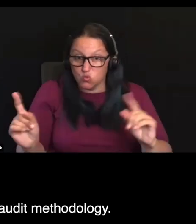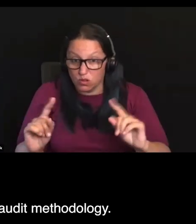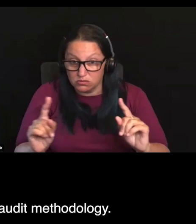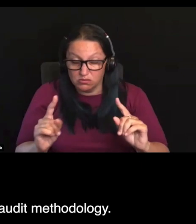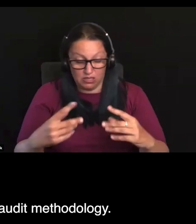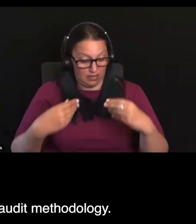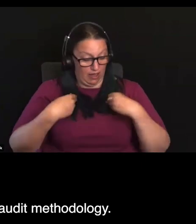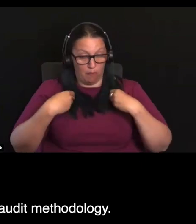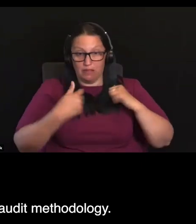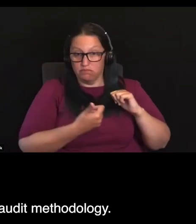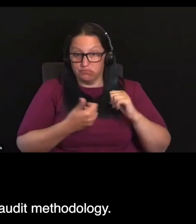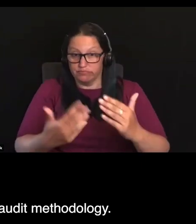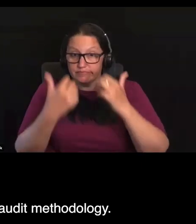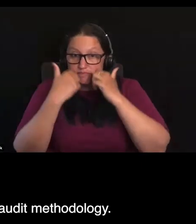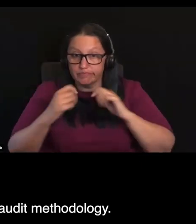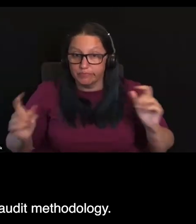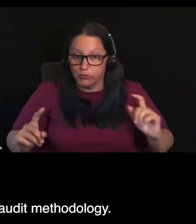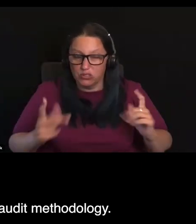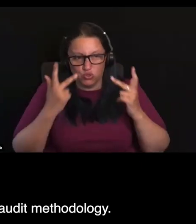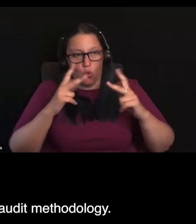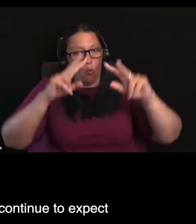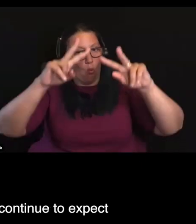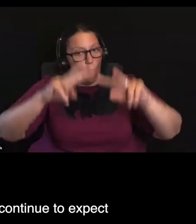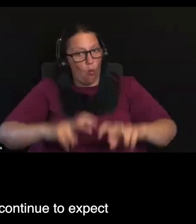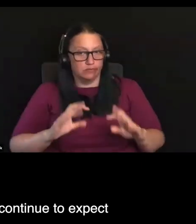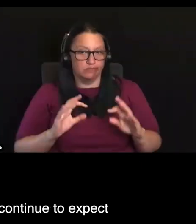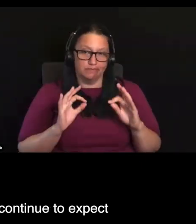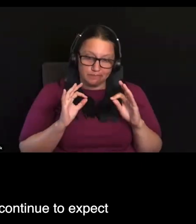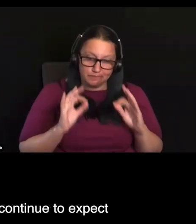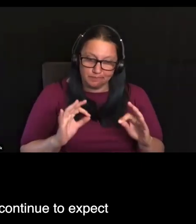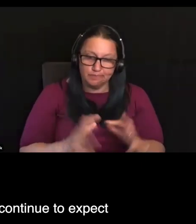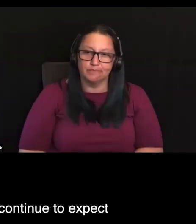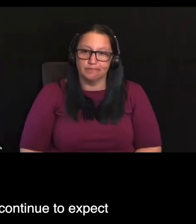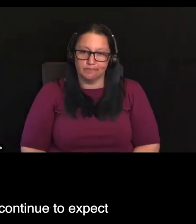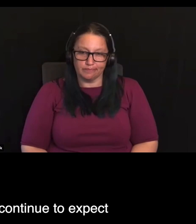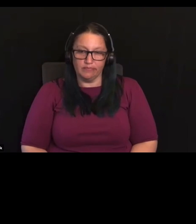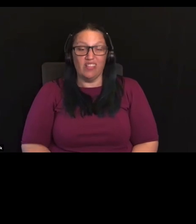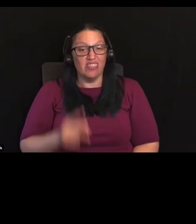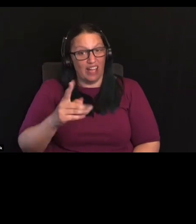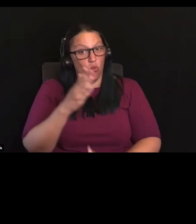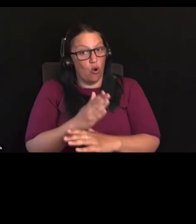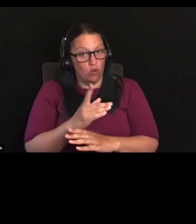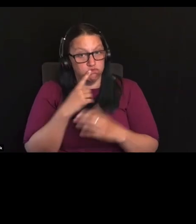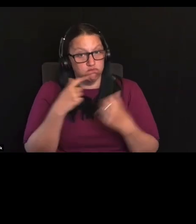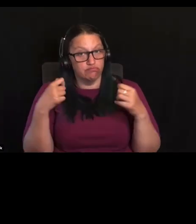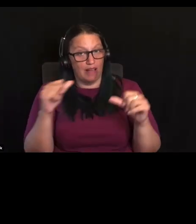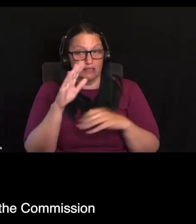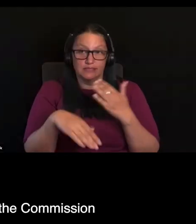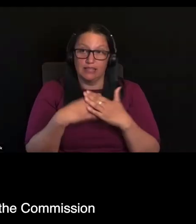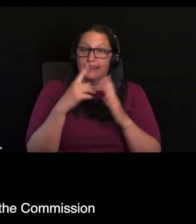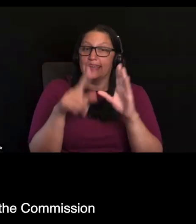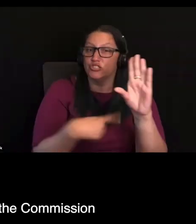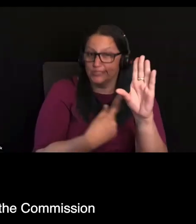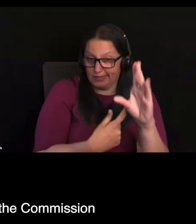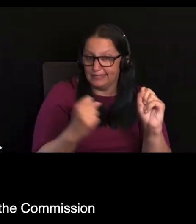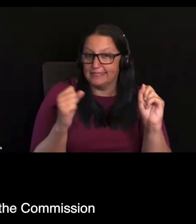consistent and transparent audit methodology. So that's work, Andrew, that I will continue to expect into next year. And